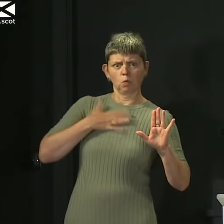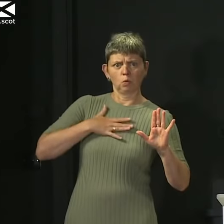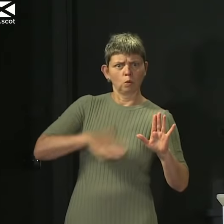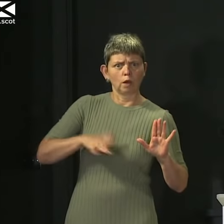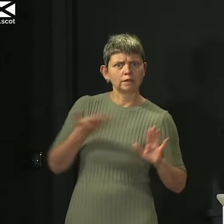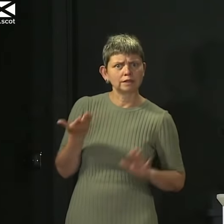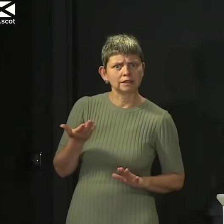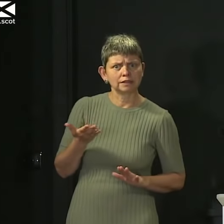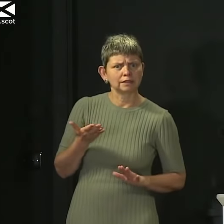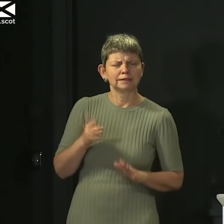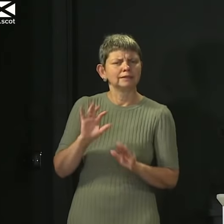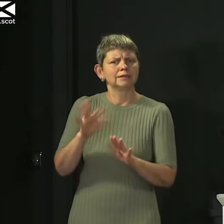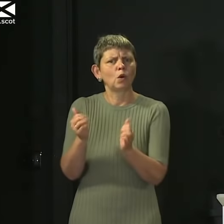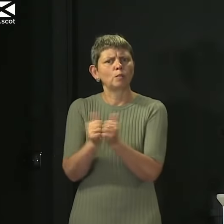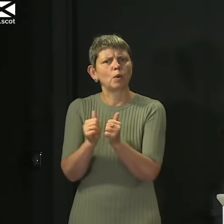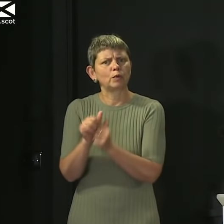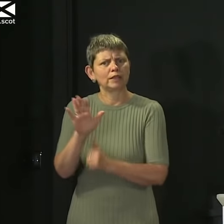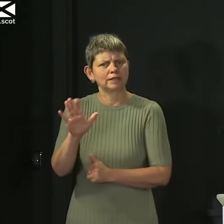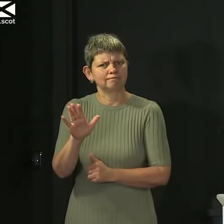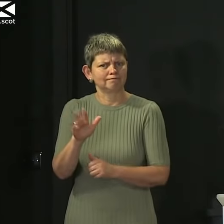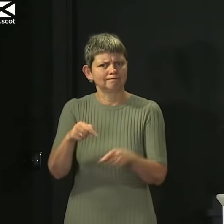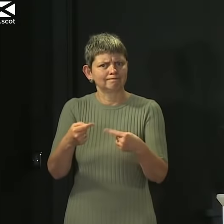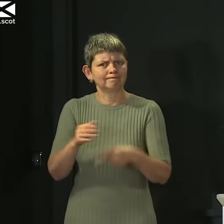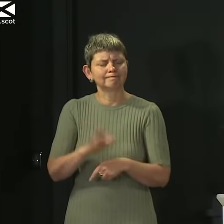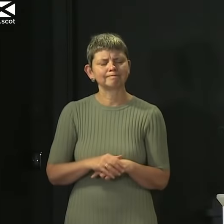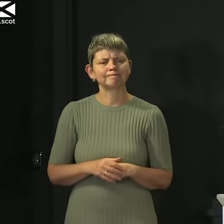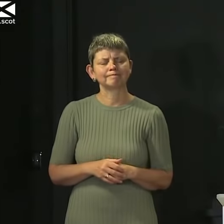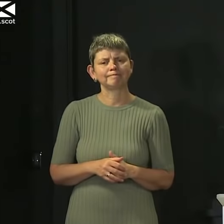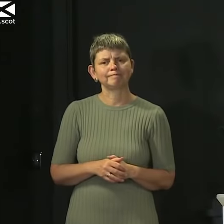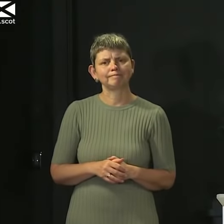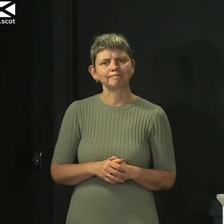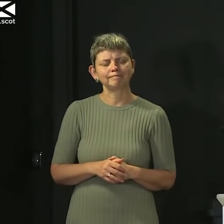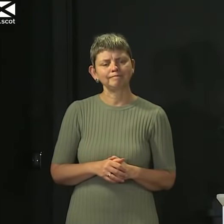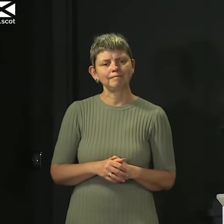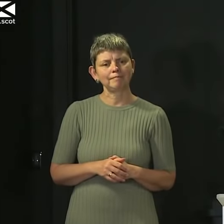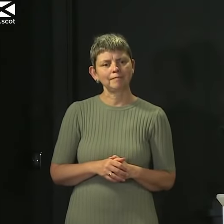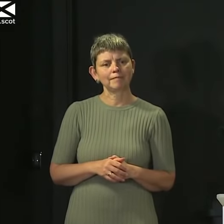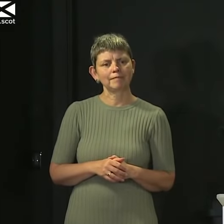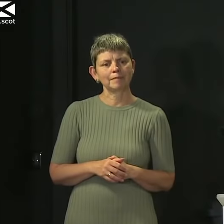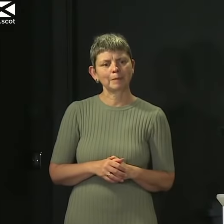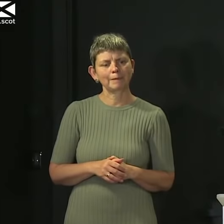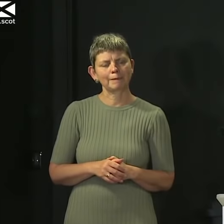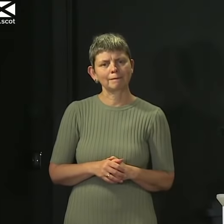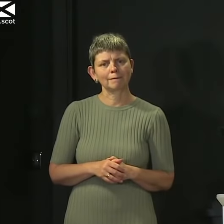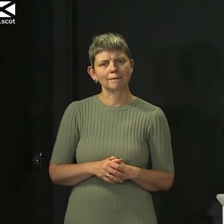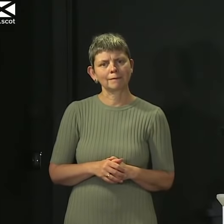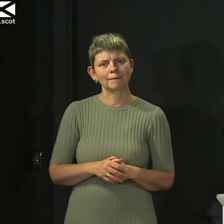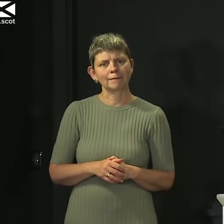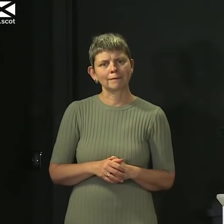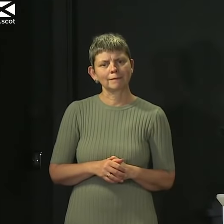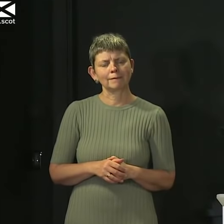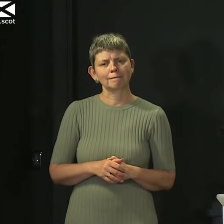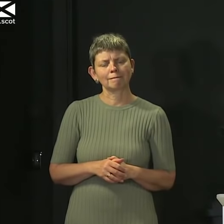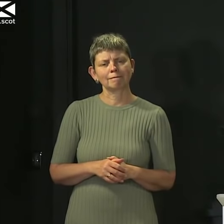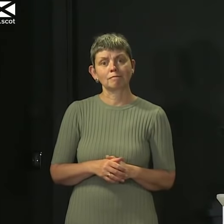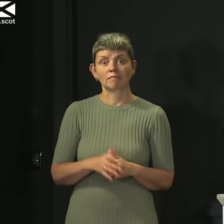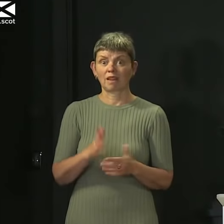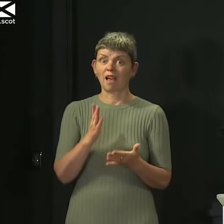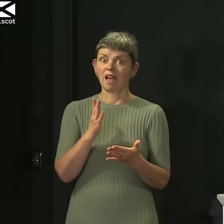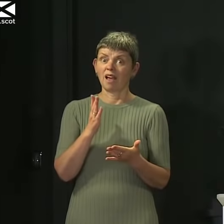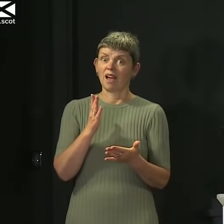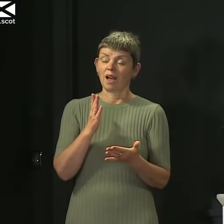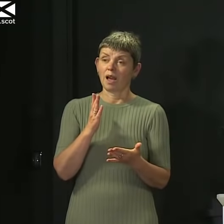appropriate. You know, I'm trying to be diplomatic here. I am pretty furious